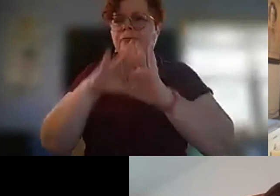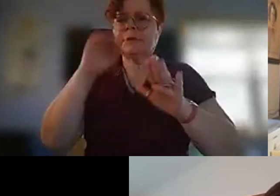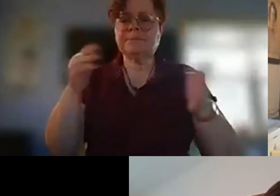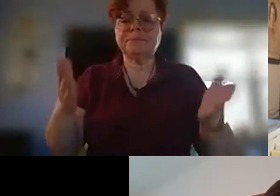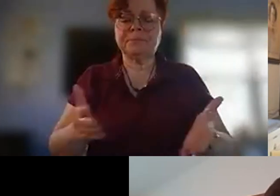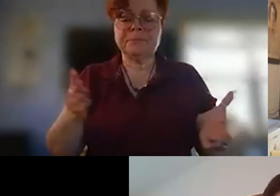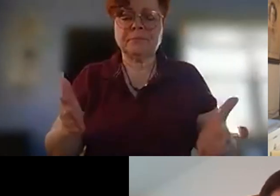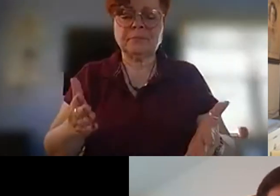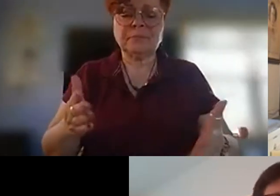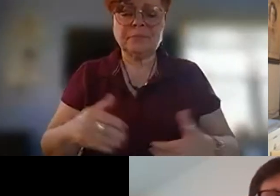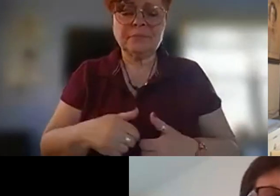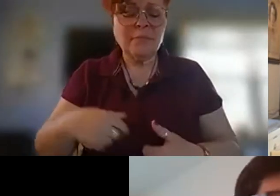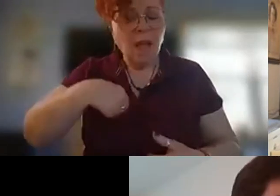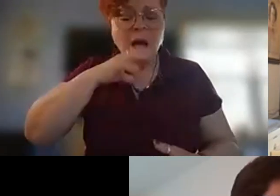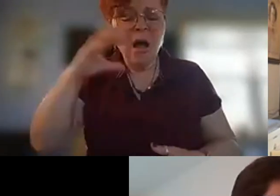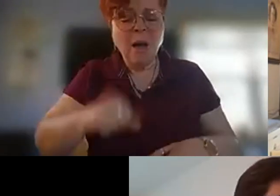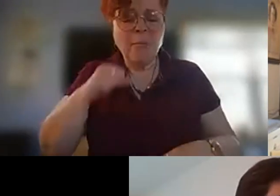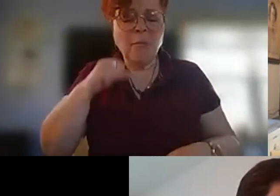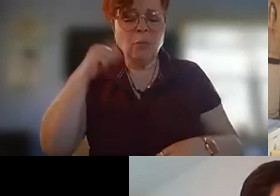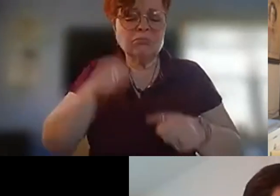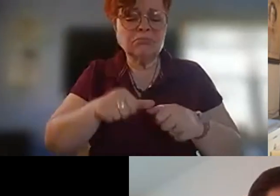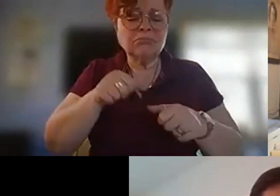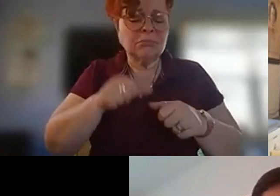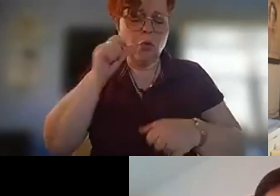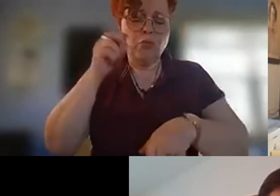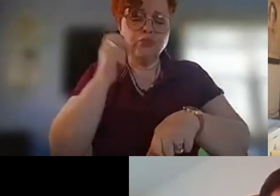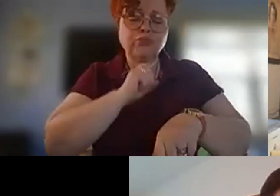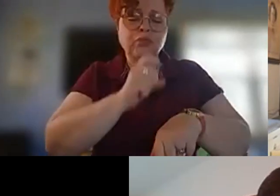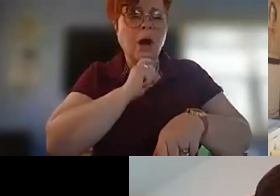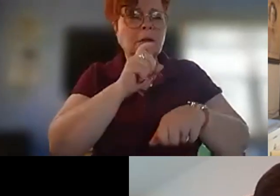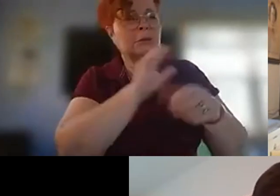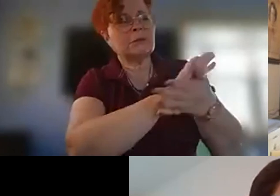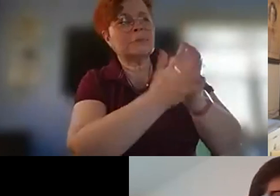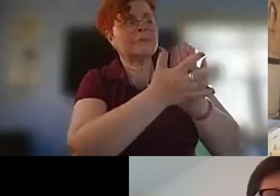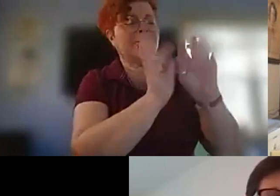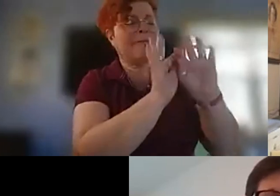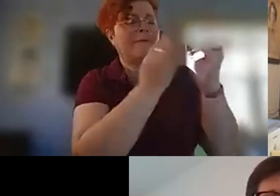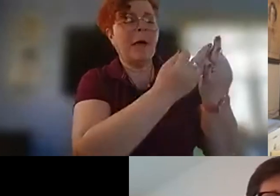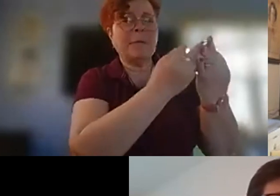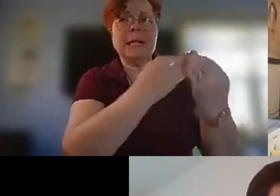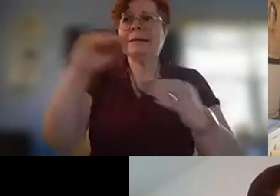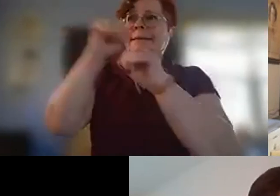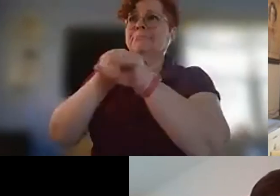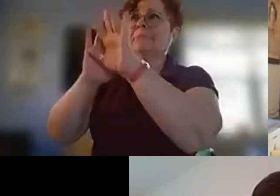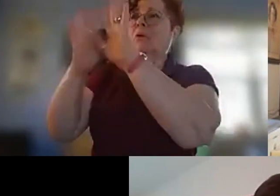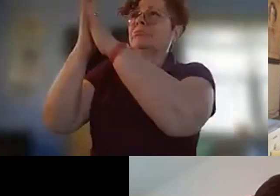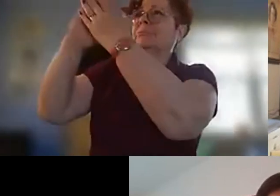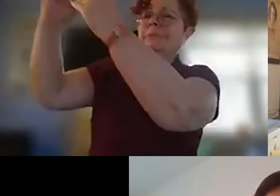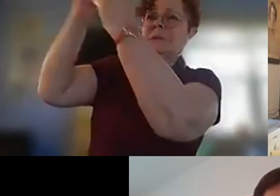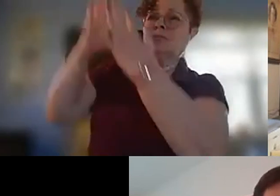i am old enough to call the rocks family the mountains teacher when i sit